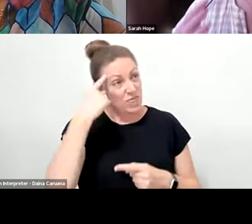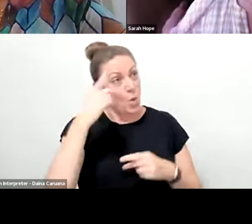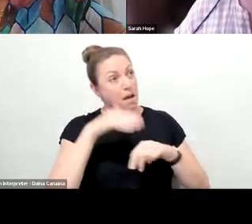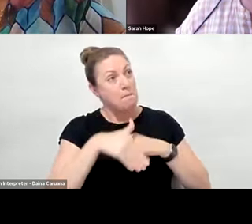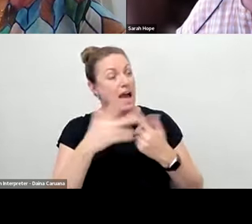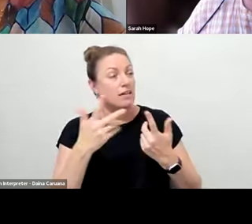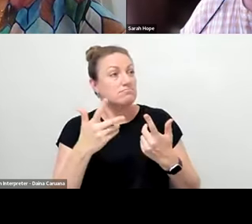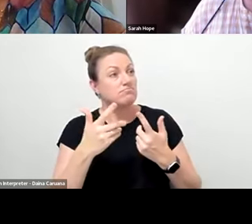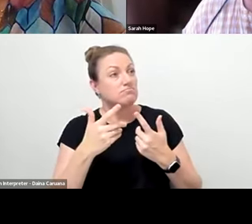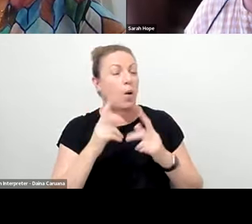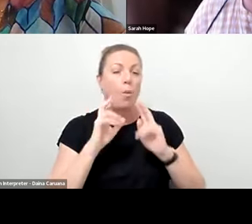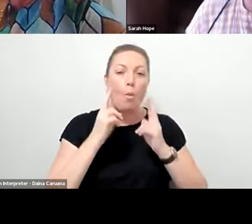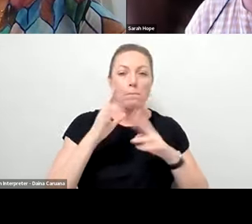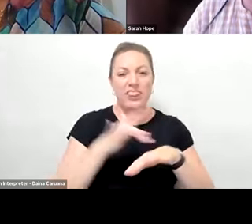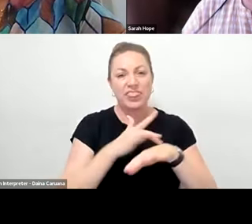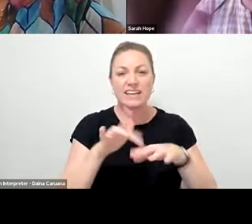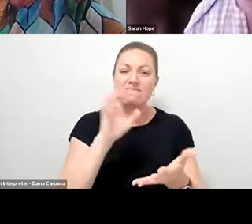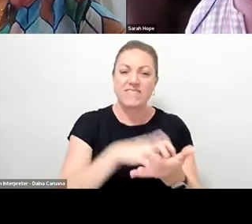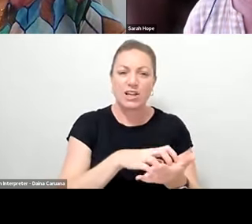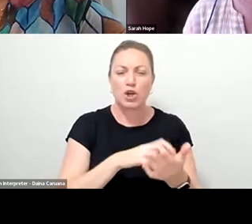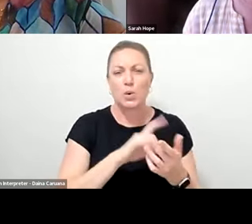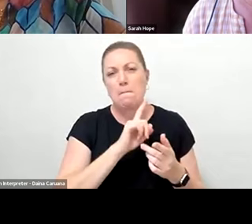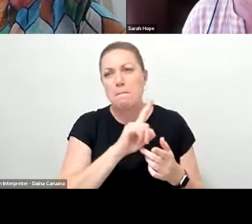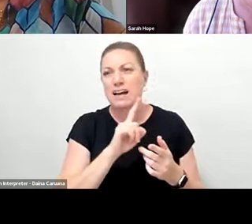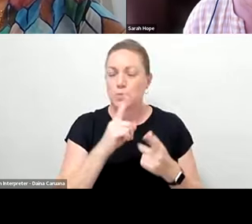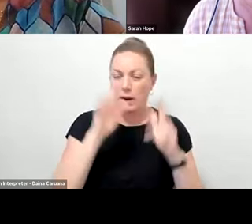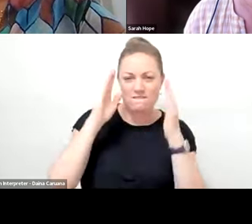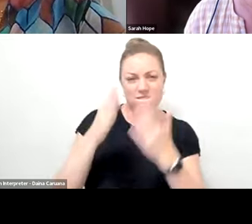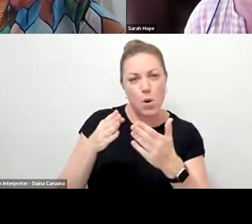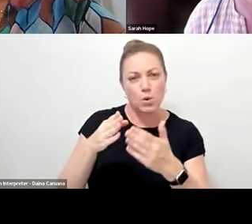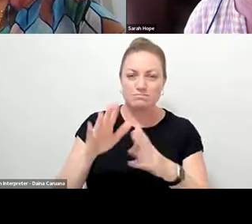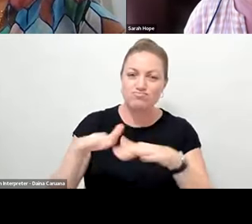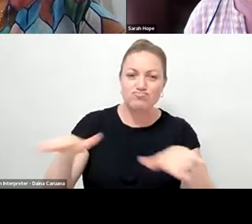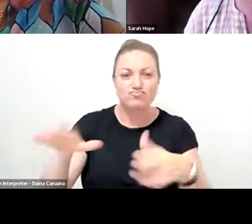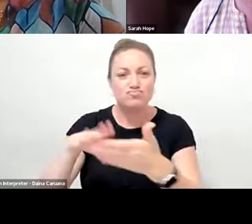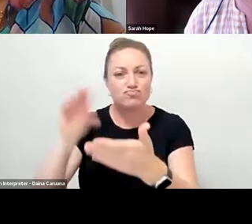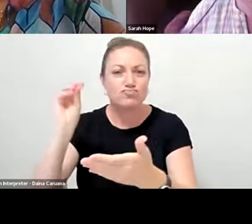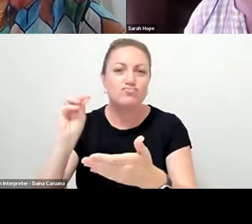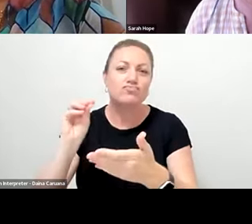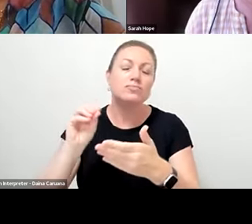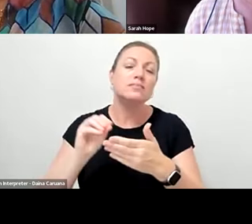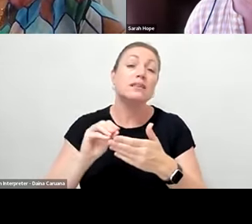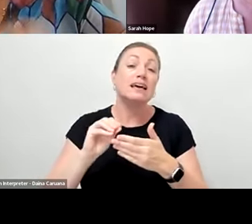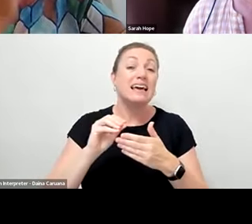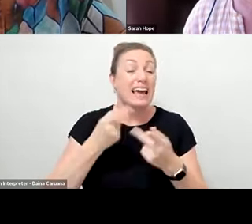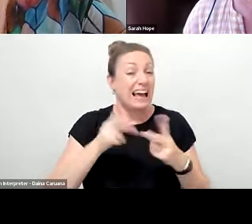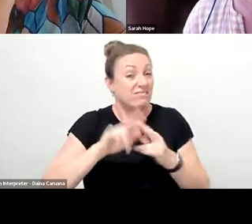like that's the brief for now. Although I think maybe if it ever has another life, it'd be lovely to kind of, you know, explore